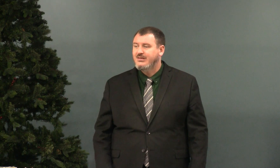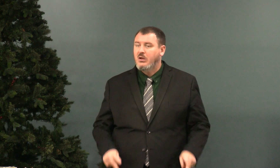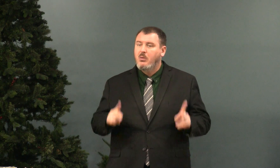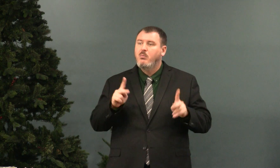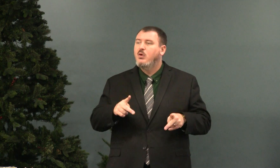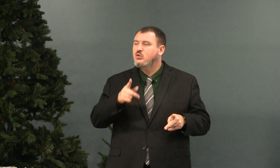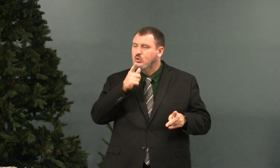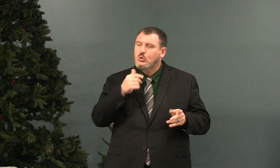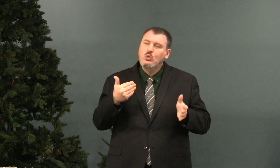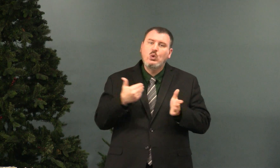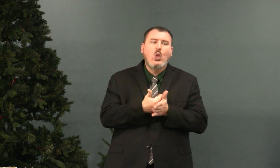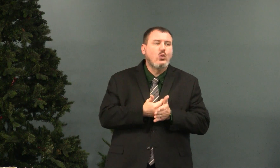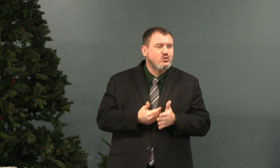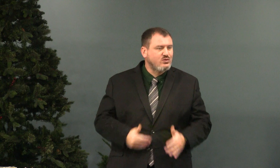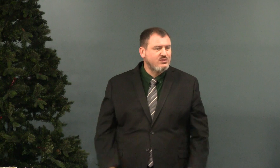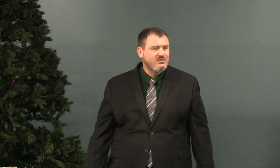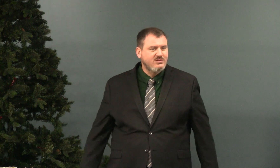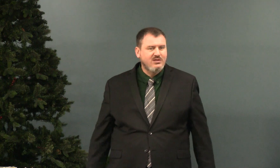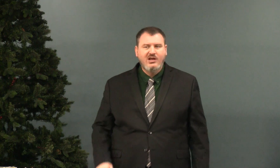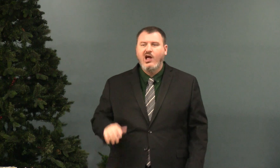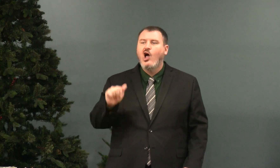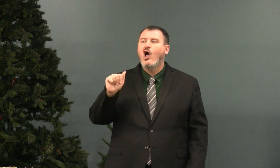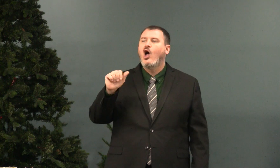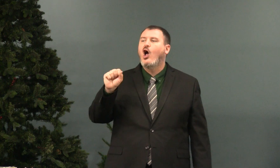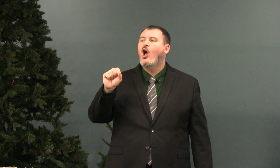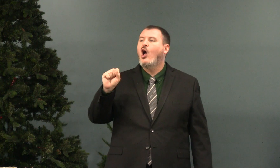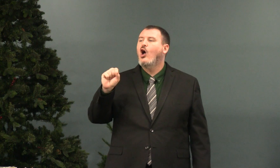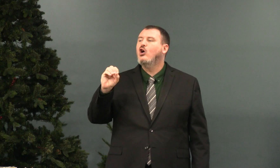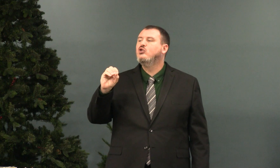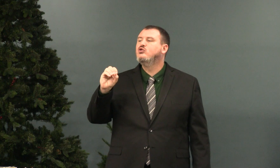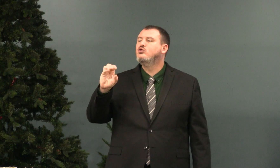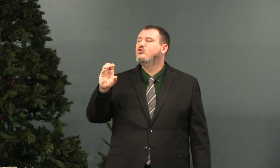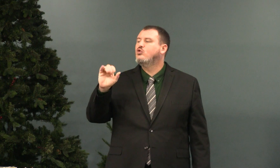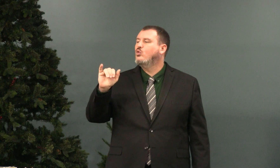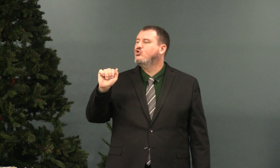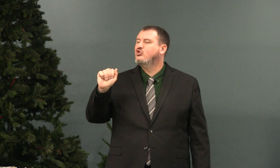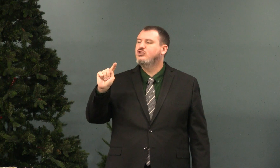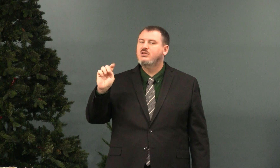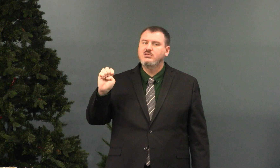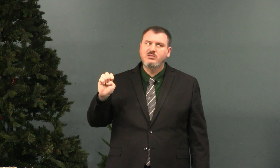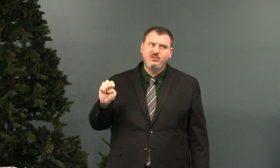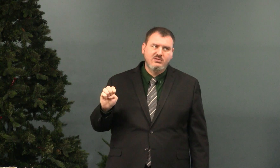It means someone who is close to you. An associate